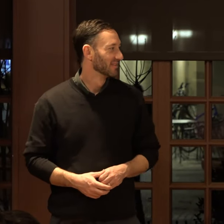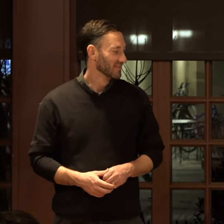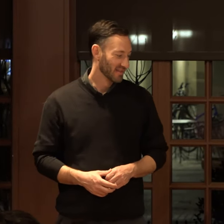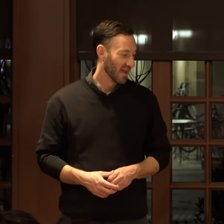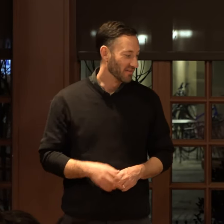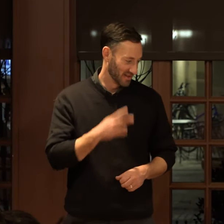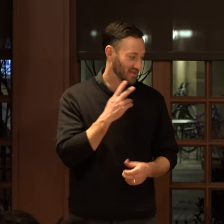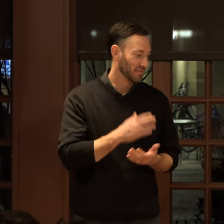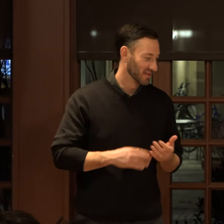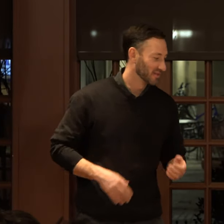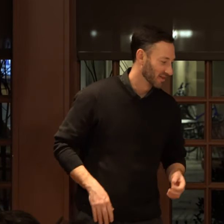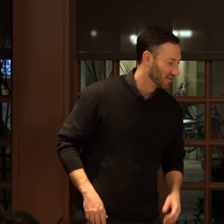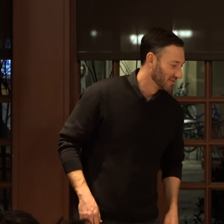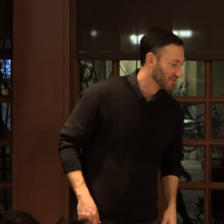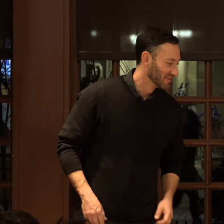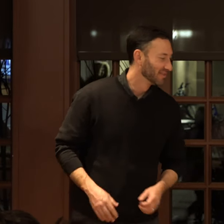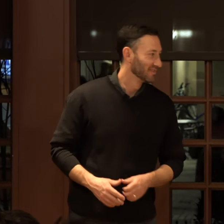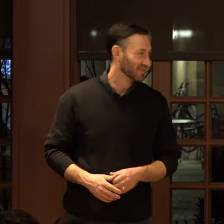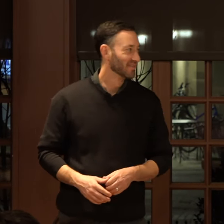these.